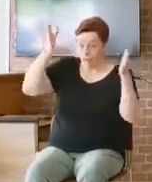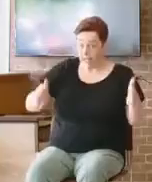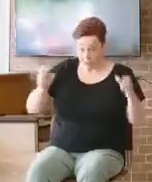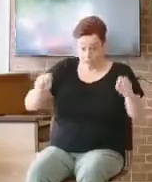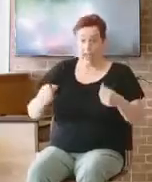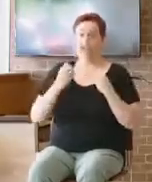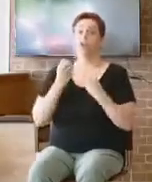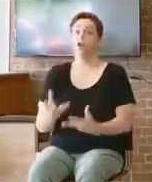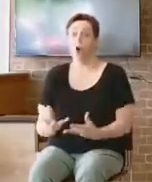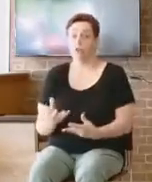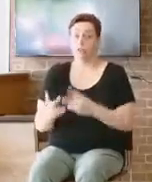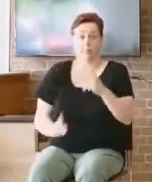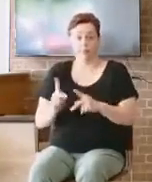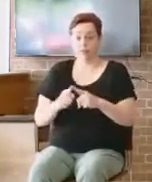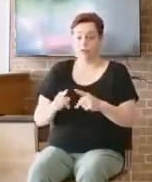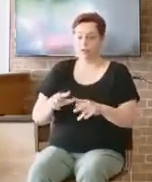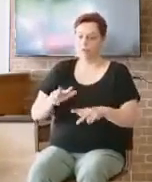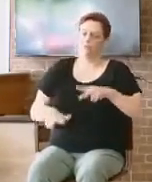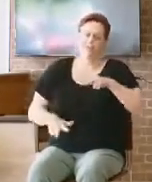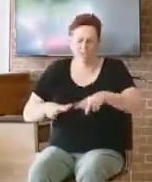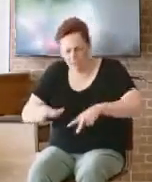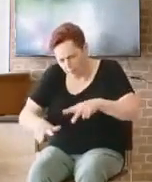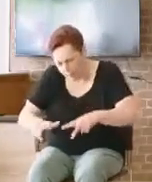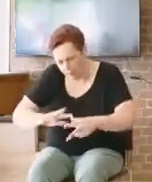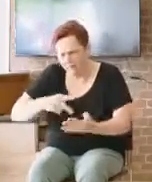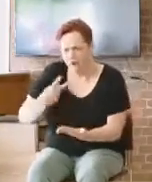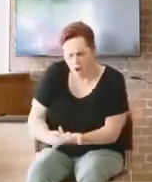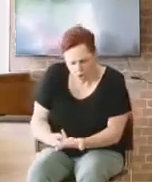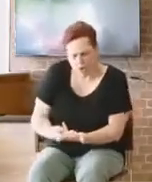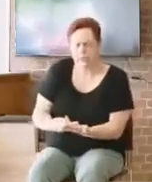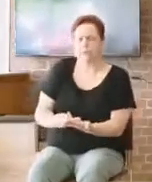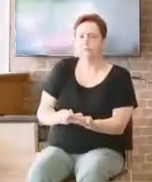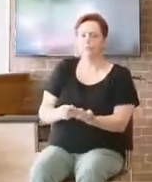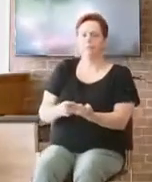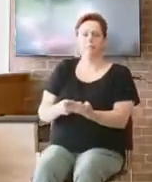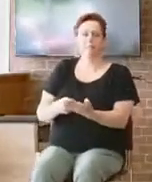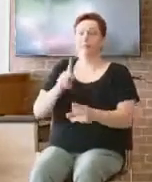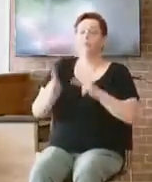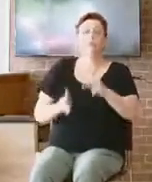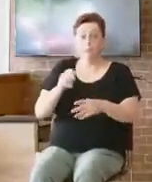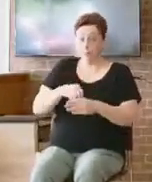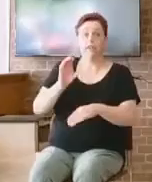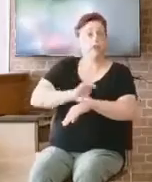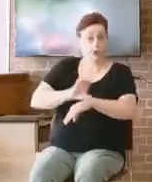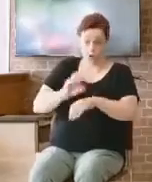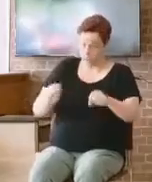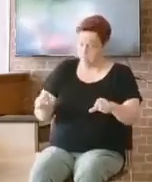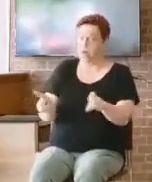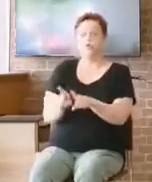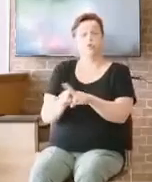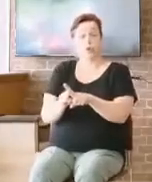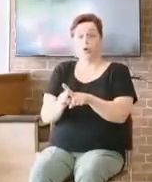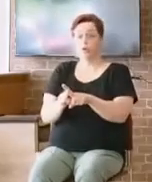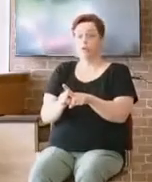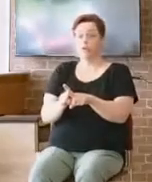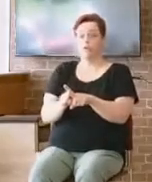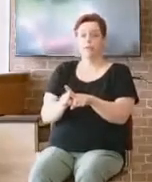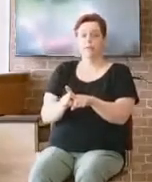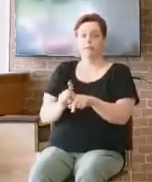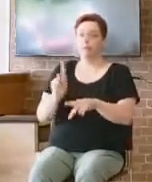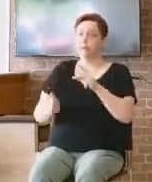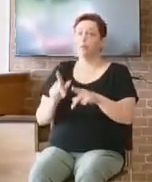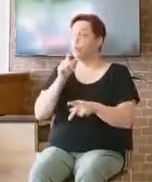Leaders in churches can cause people to stumble and fall. The people that go, that make up the church, can cause people to stumble and fall.